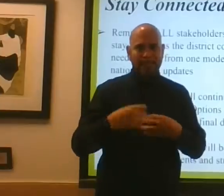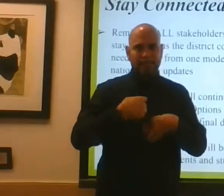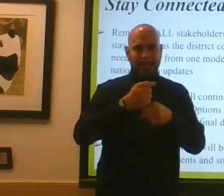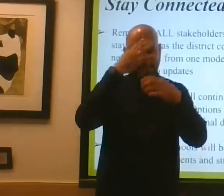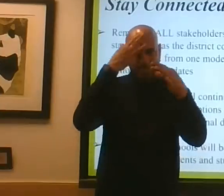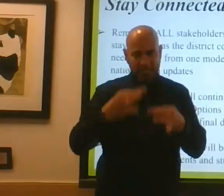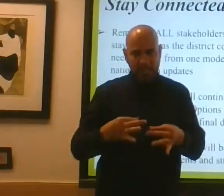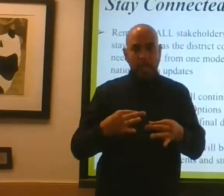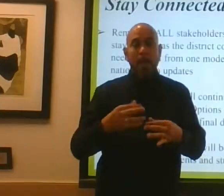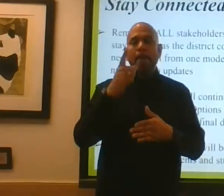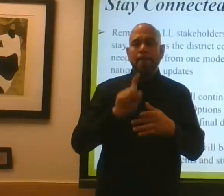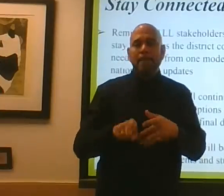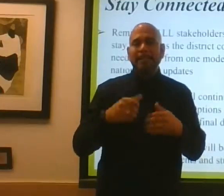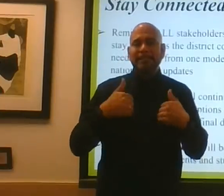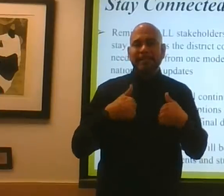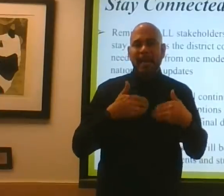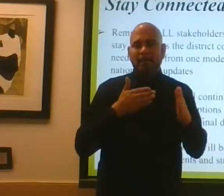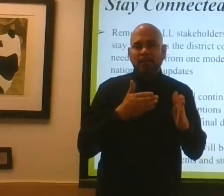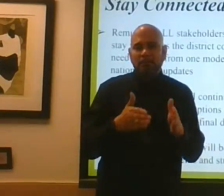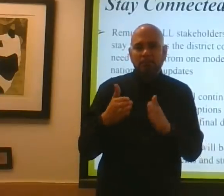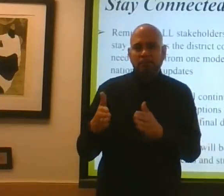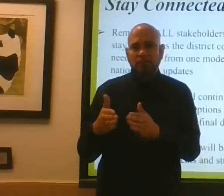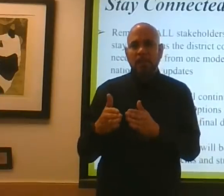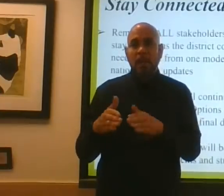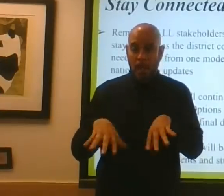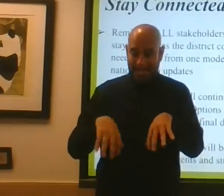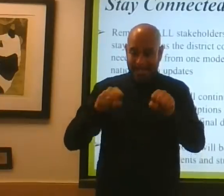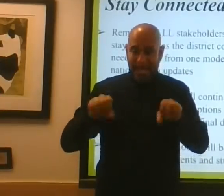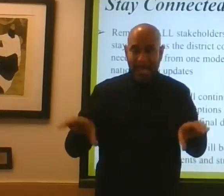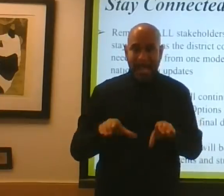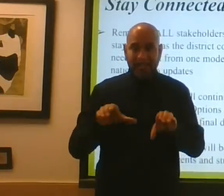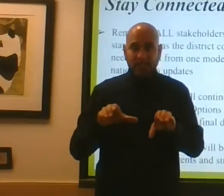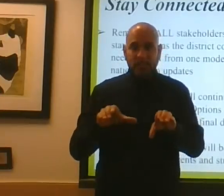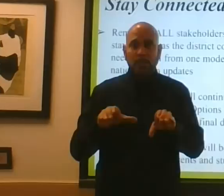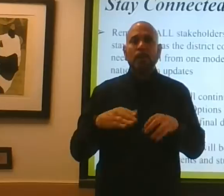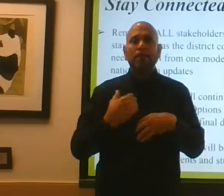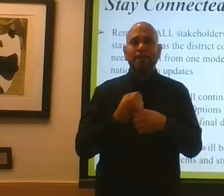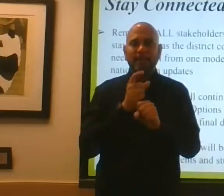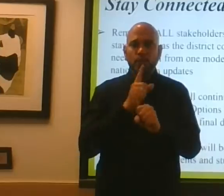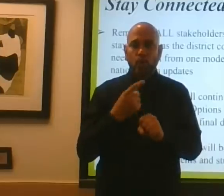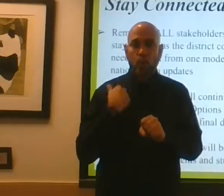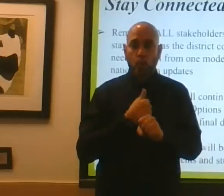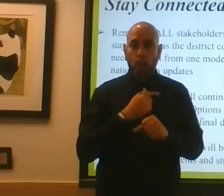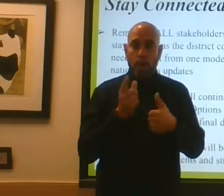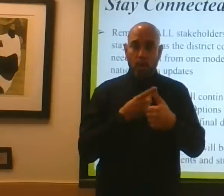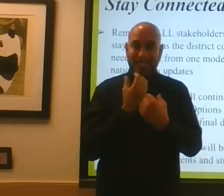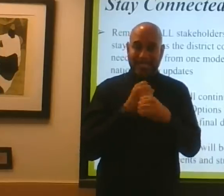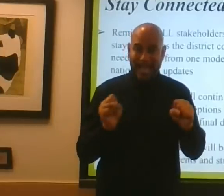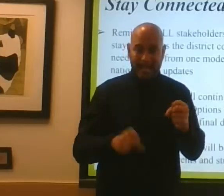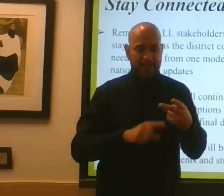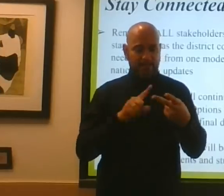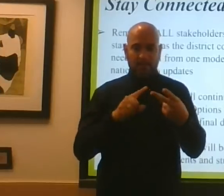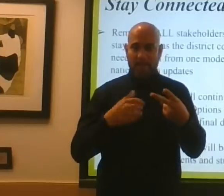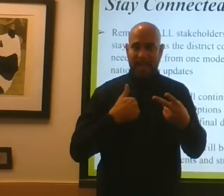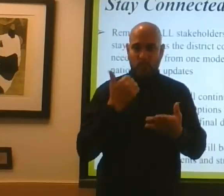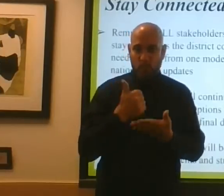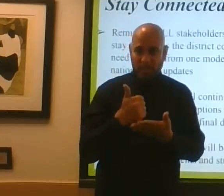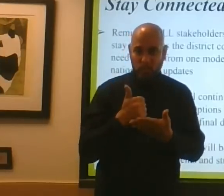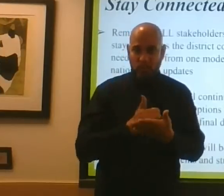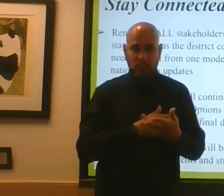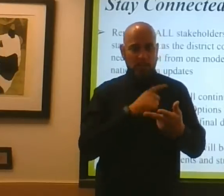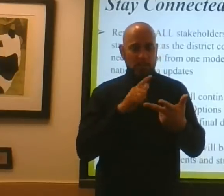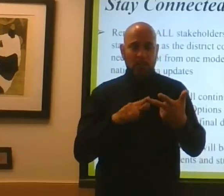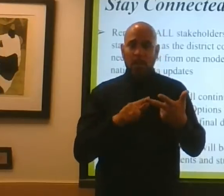strategies, we've got to take some actions to ensure that we're safe, to ensure that we have resources to ensure that